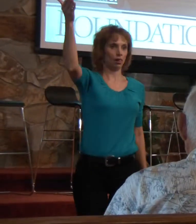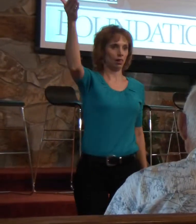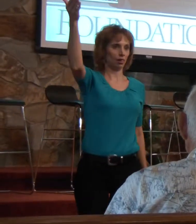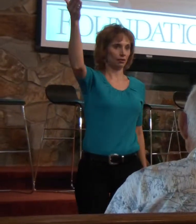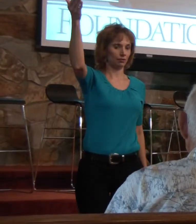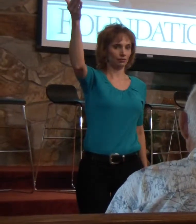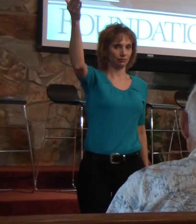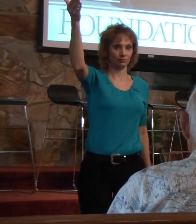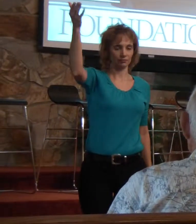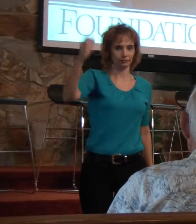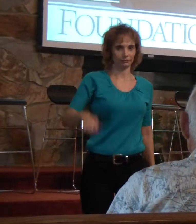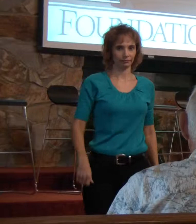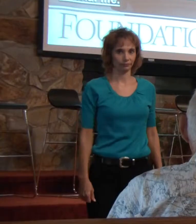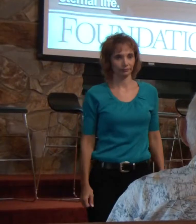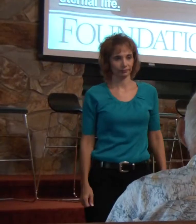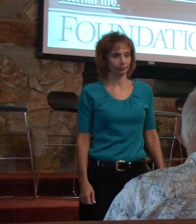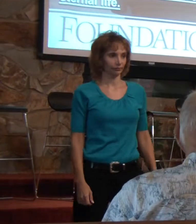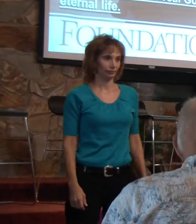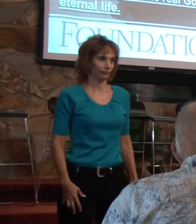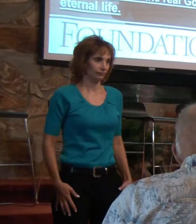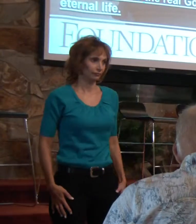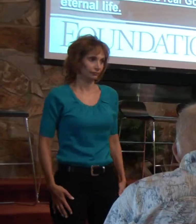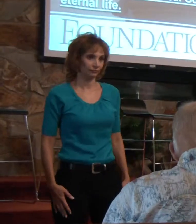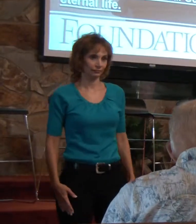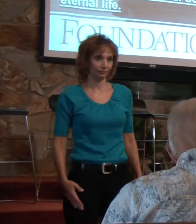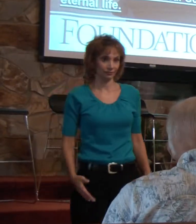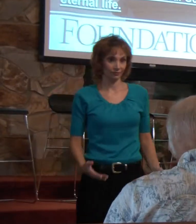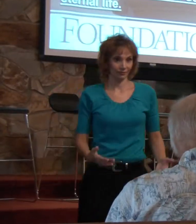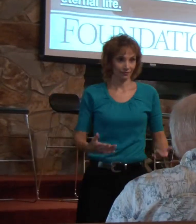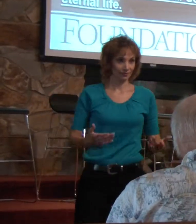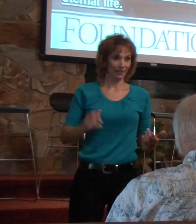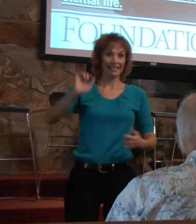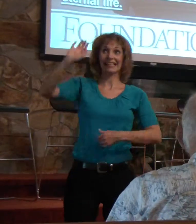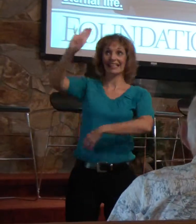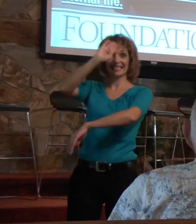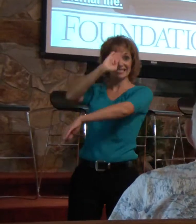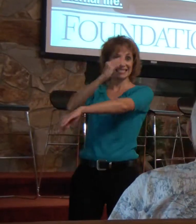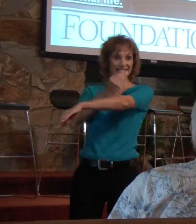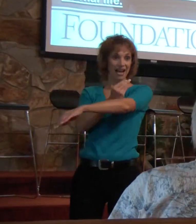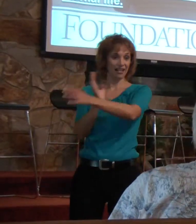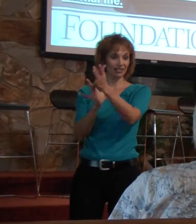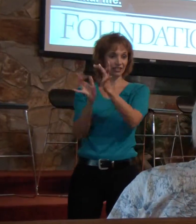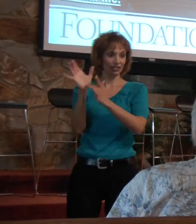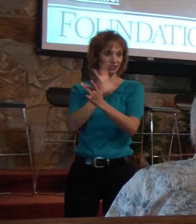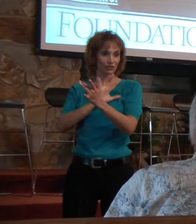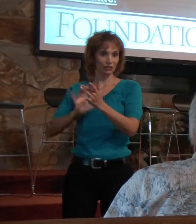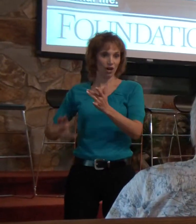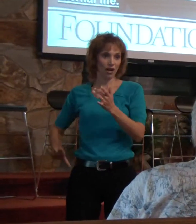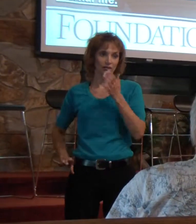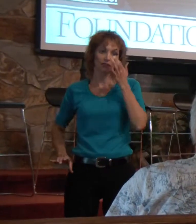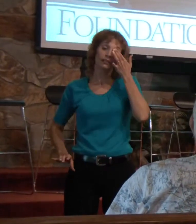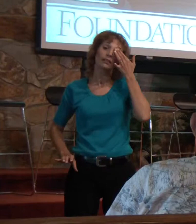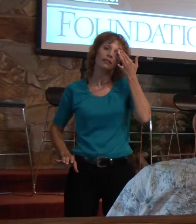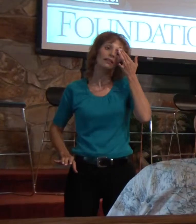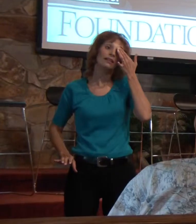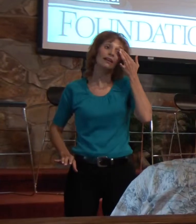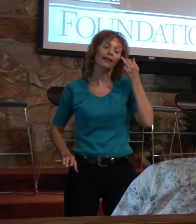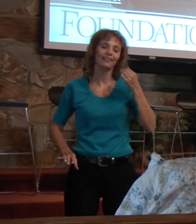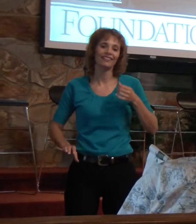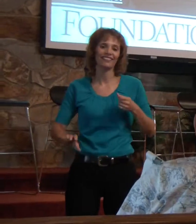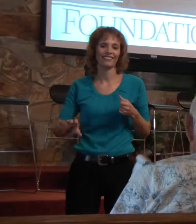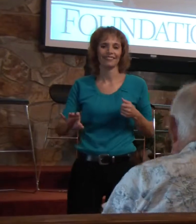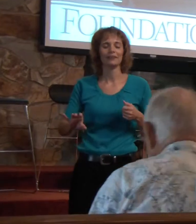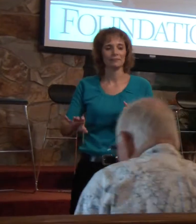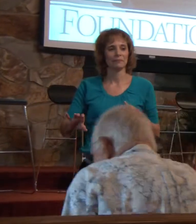We are in the one who is real, His Son, Jesus Christ. This